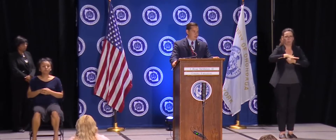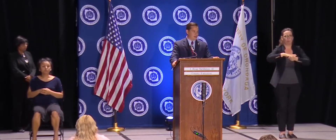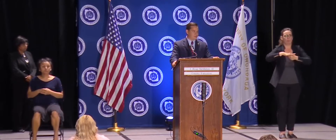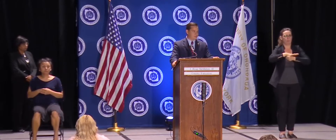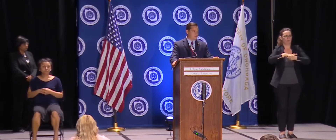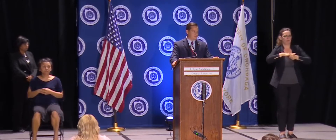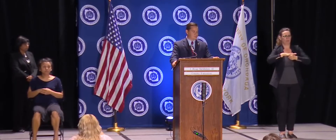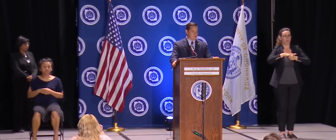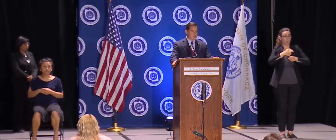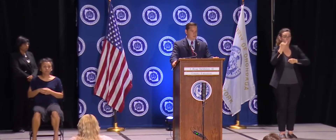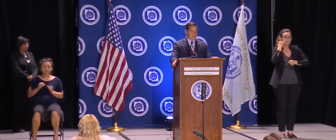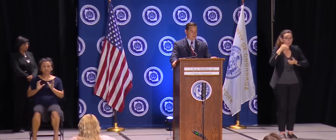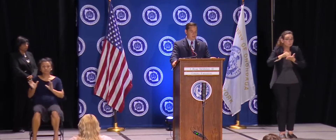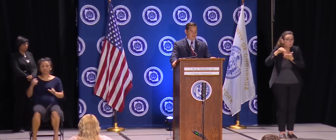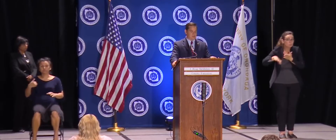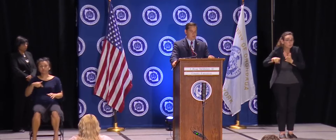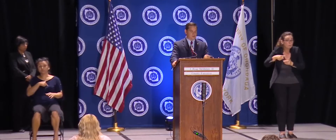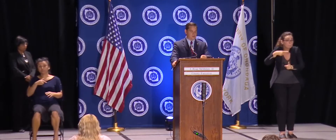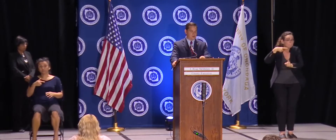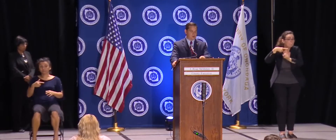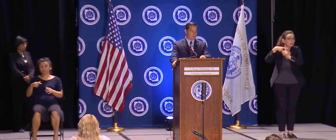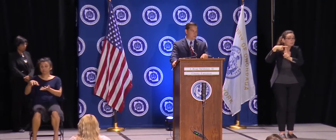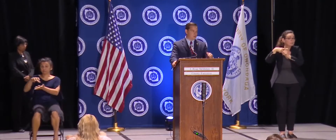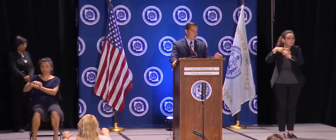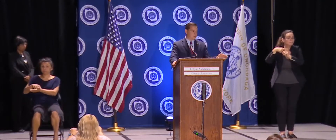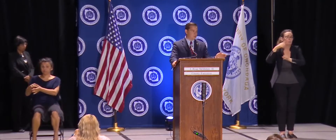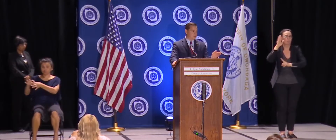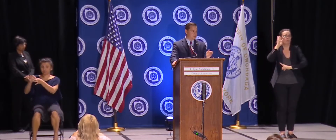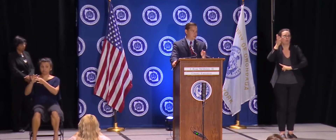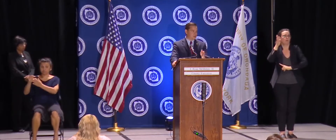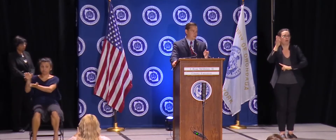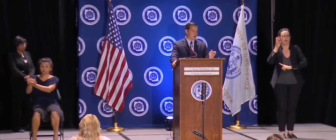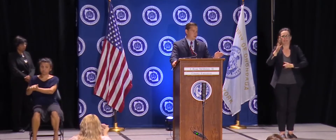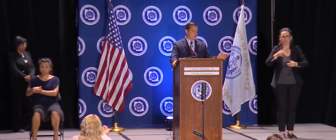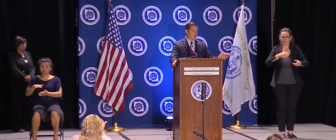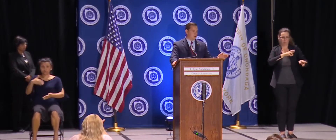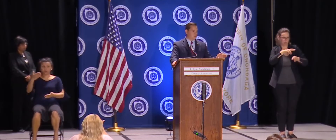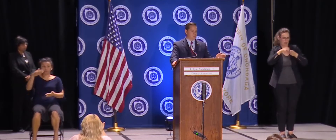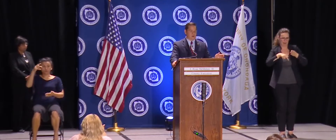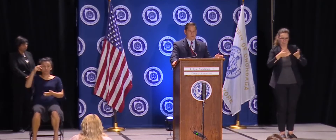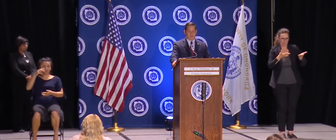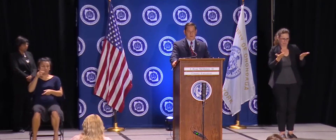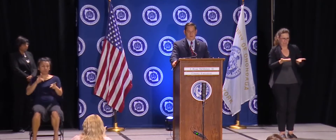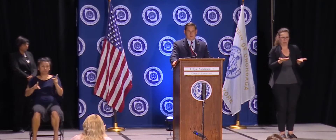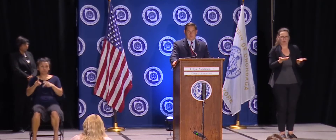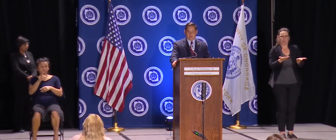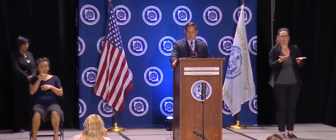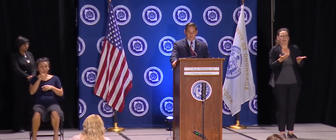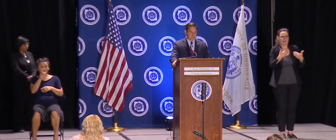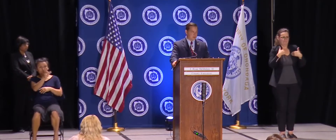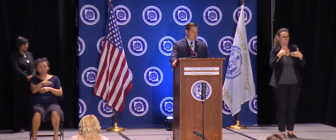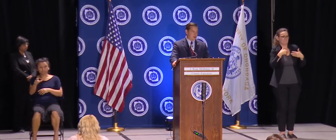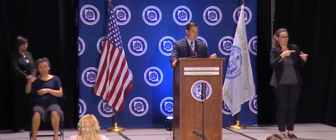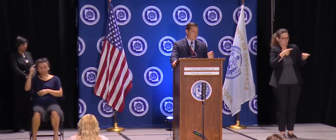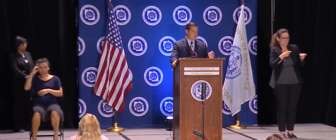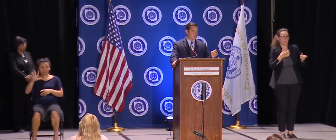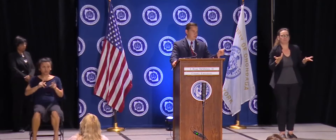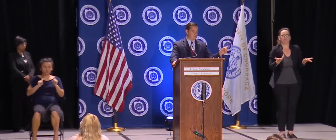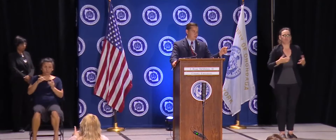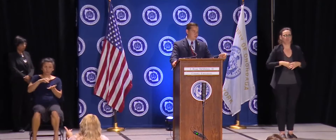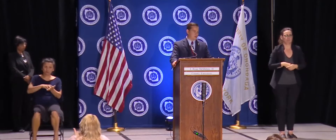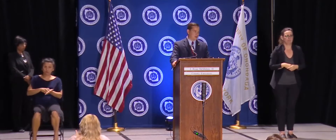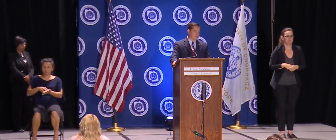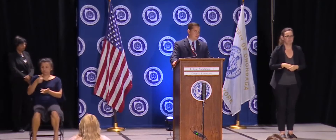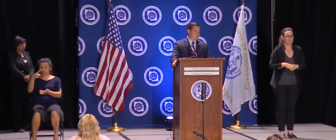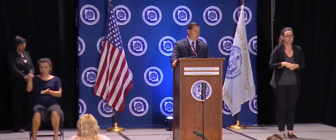has symptoms, that they have a place to go so that we can communicate directly with our health department so that if we get that positive, we